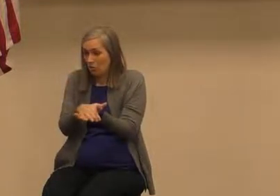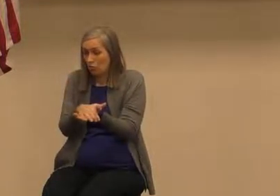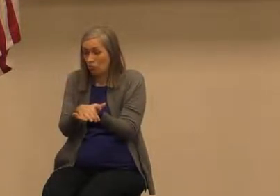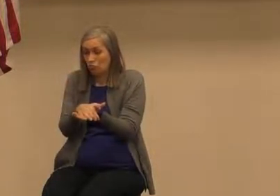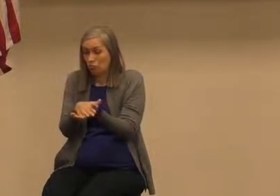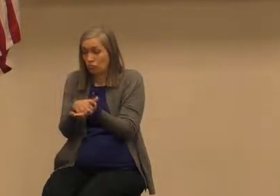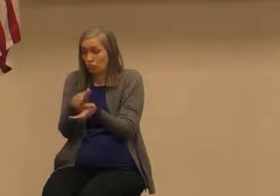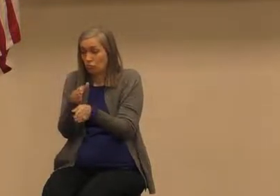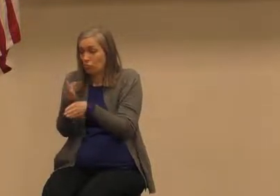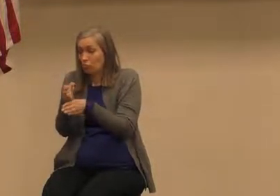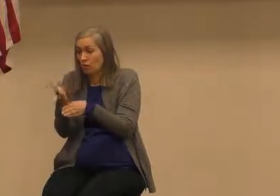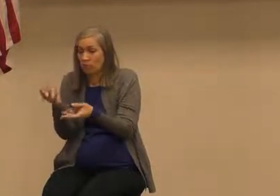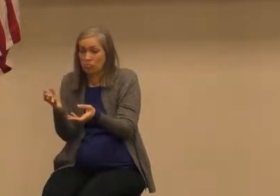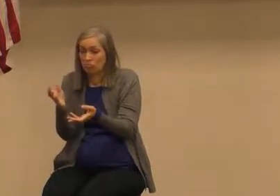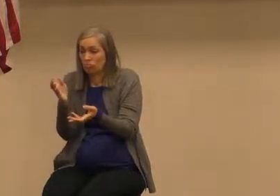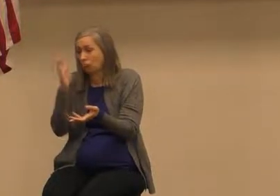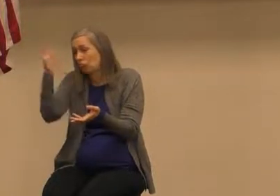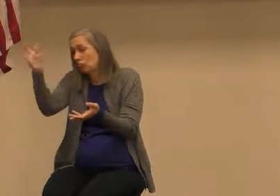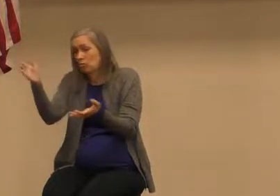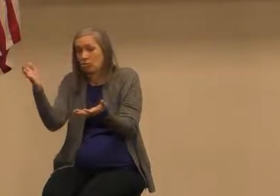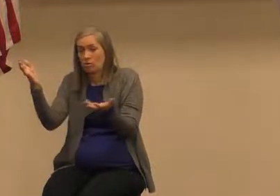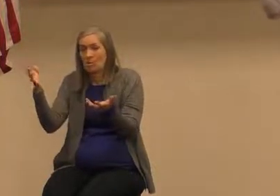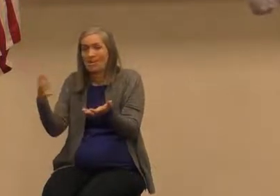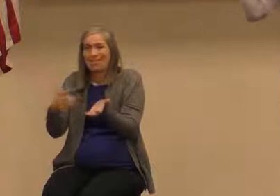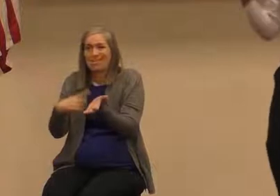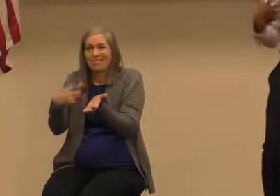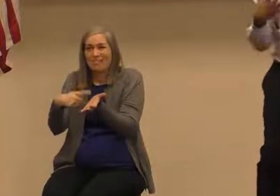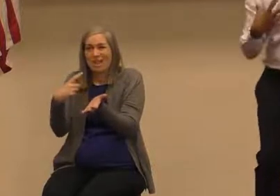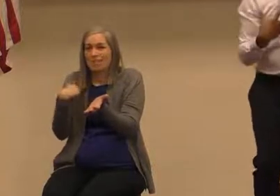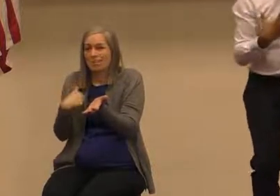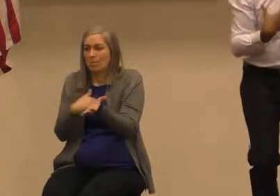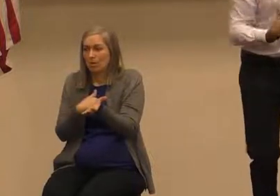your career you think about the future man sometimes aren't